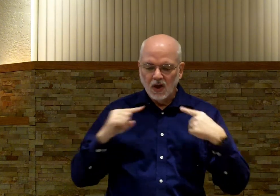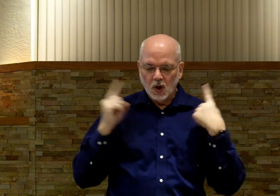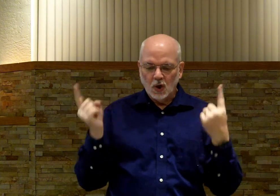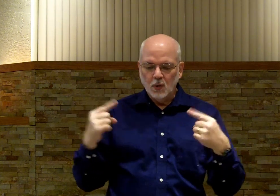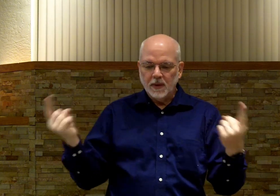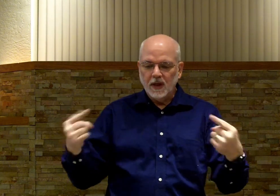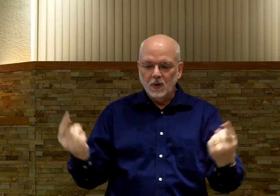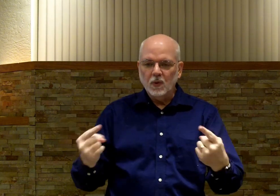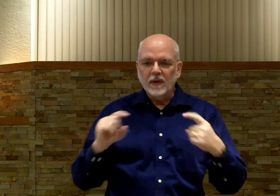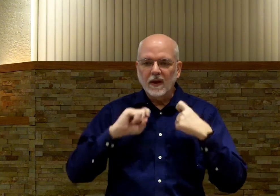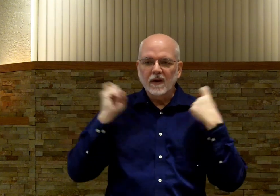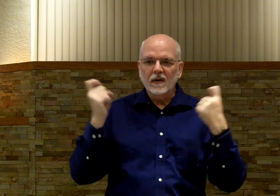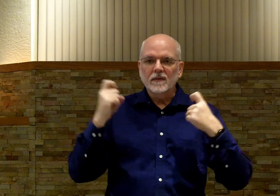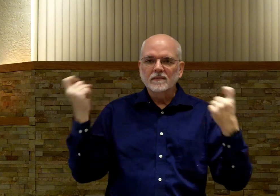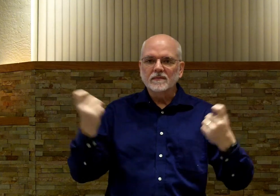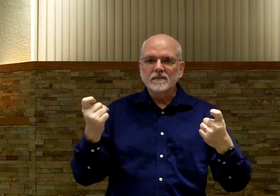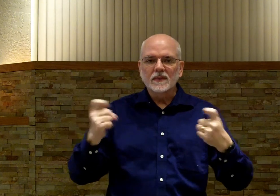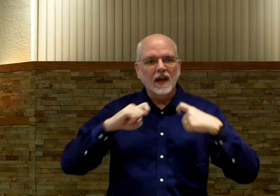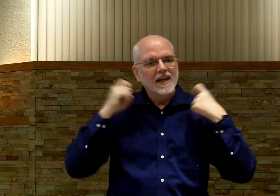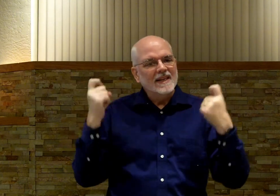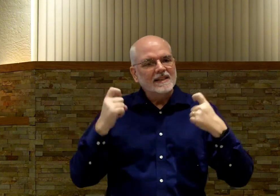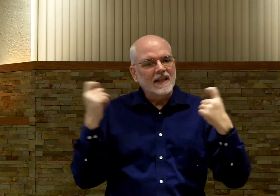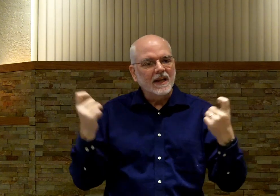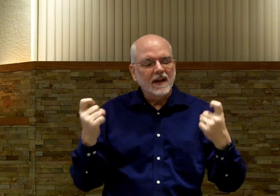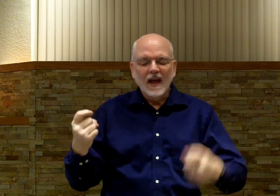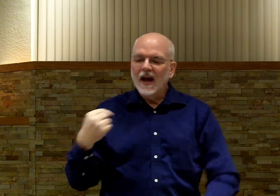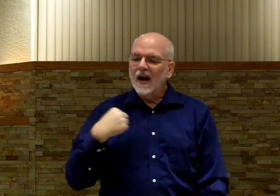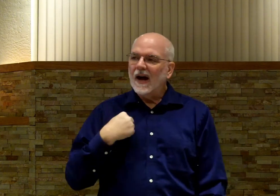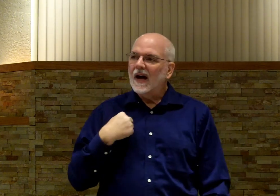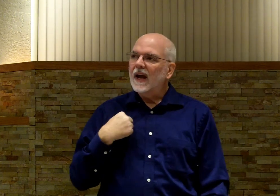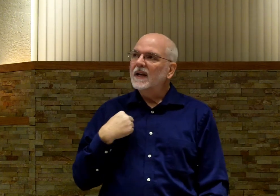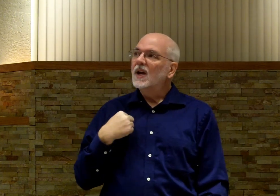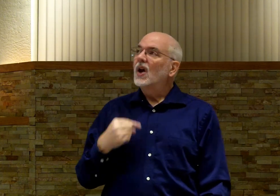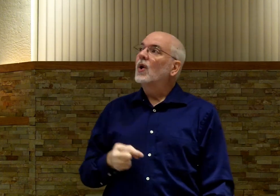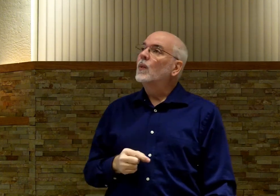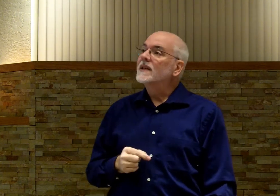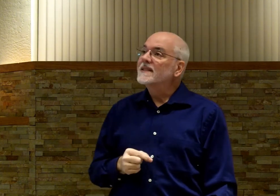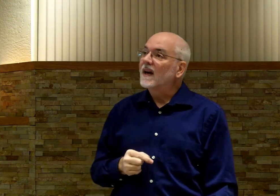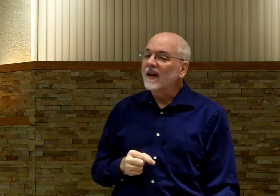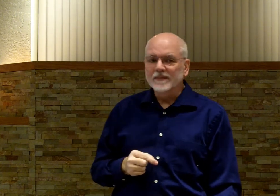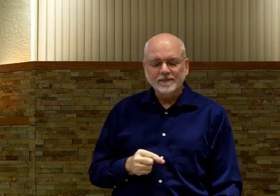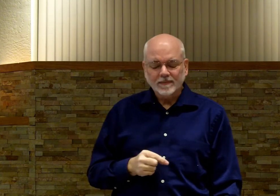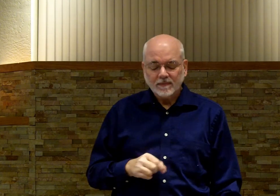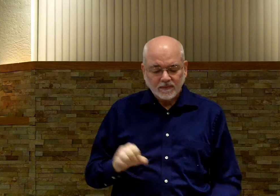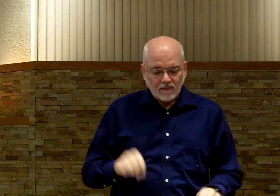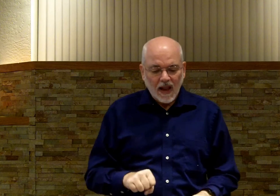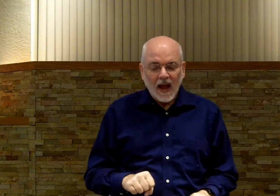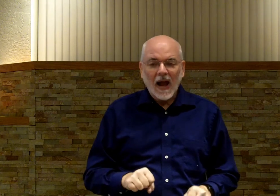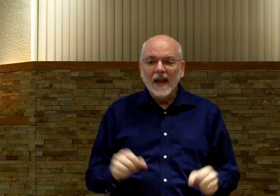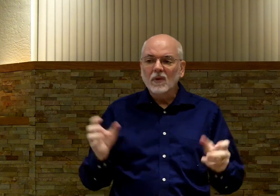loopity-loo thing here. Okay. Sin. I resign. I am